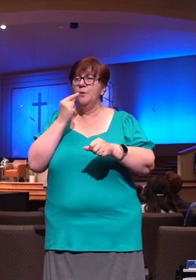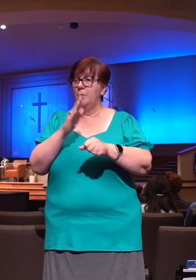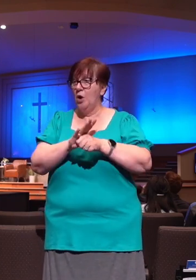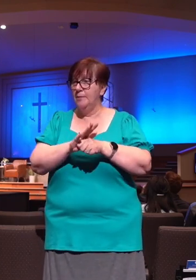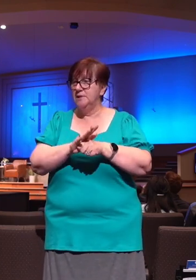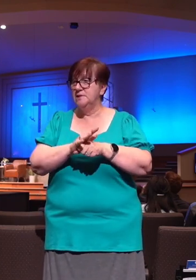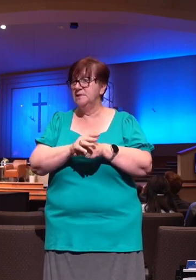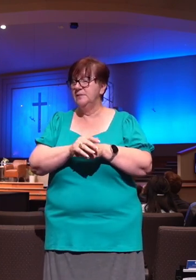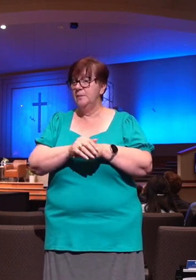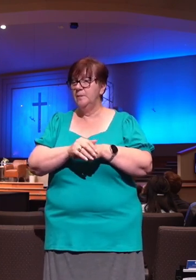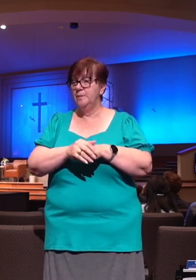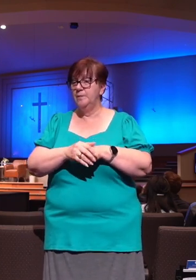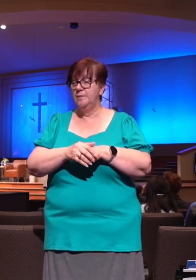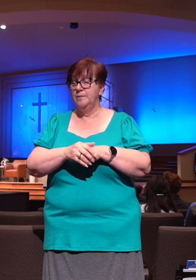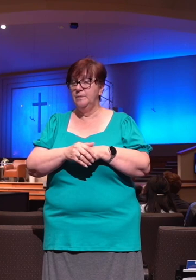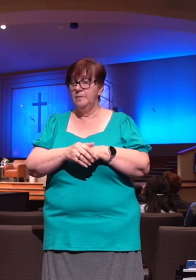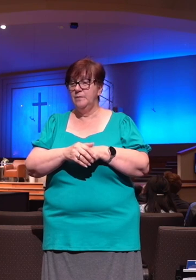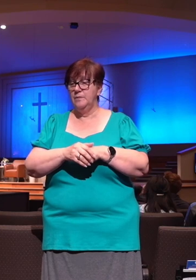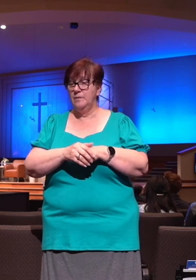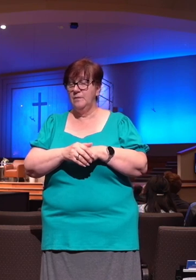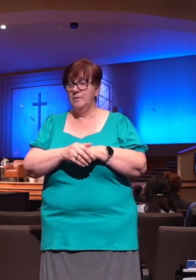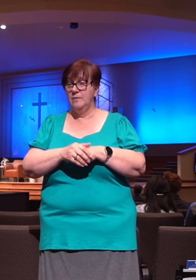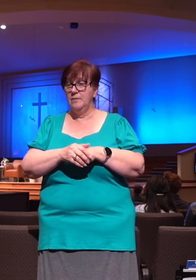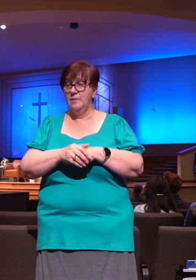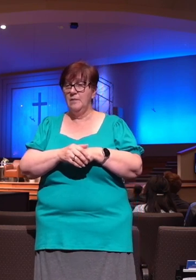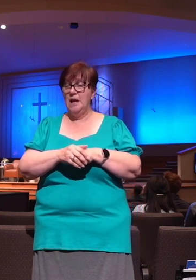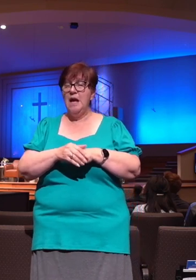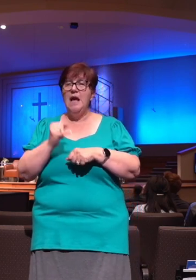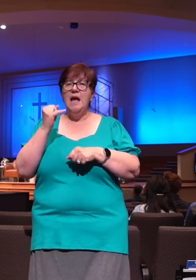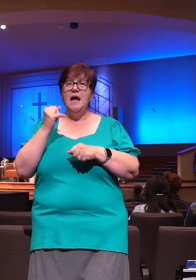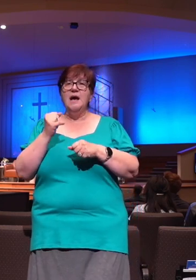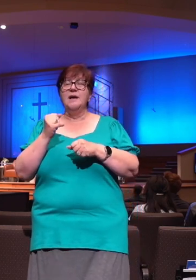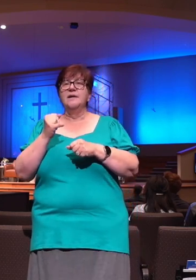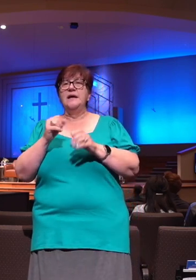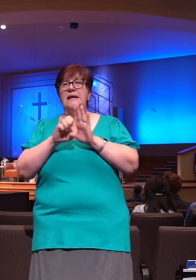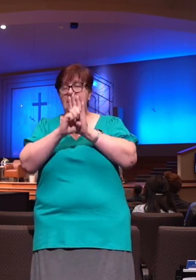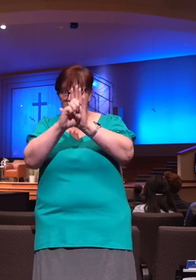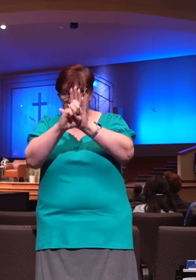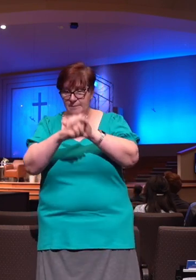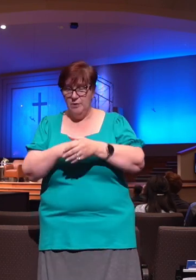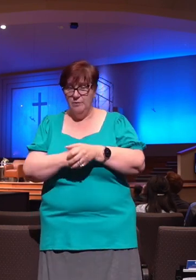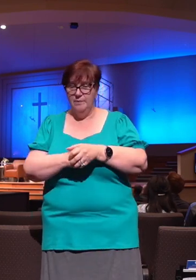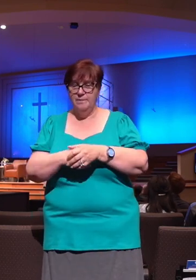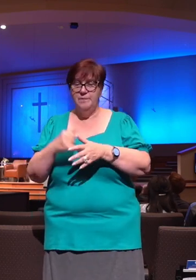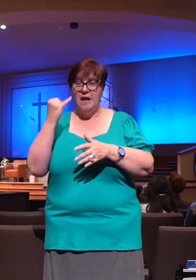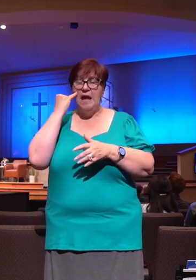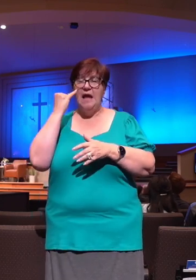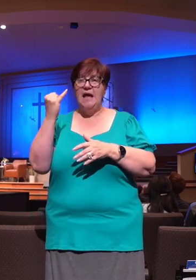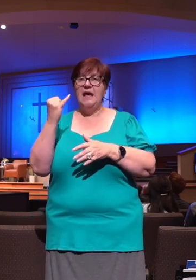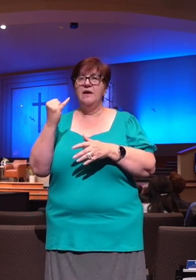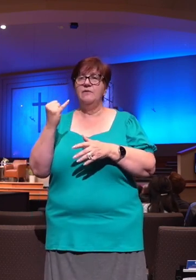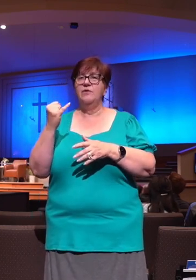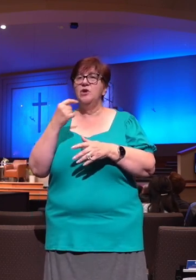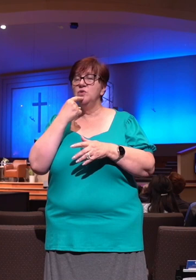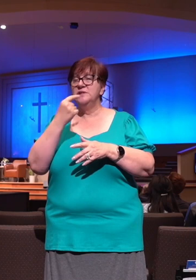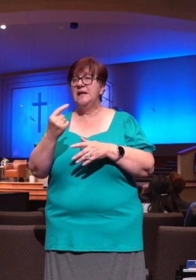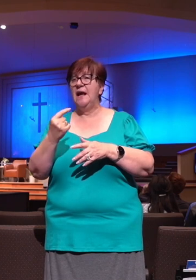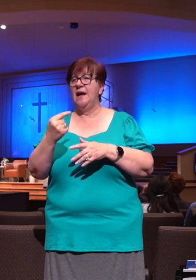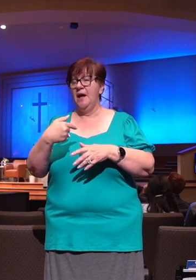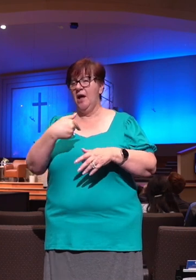town, that can be verified. But if you claim to be the best coffee shop in town, that's subjective. One person may say yes and the other person